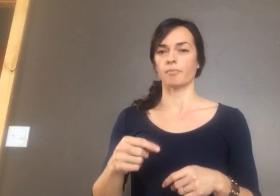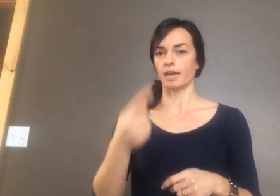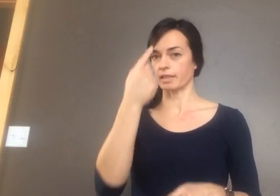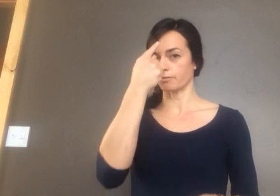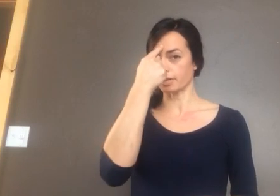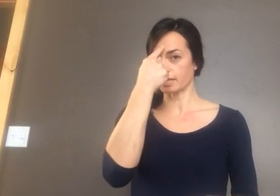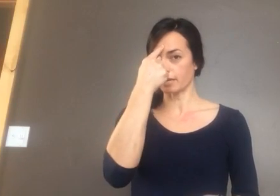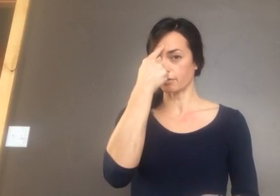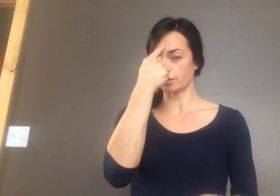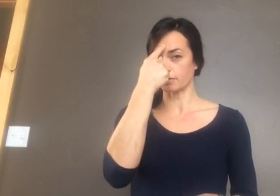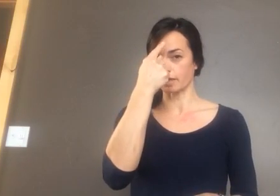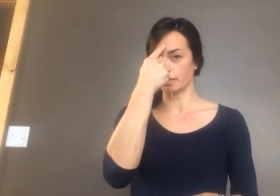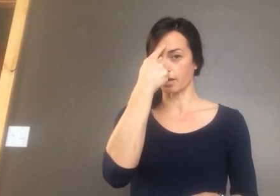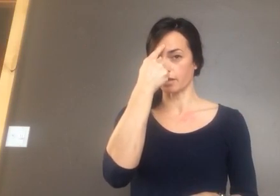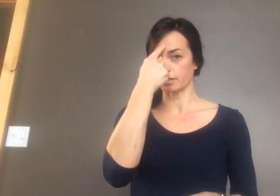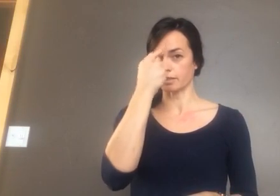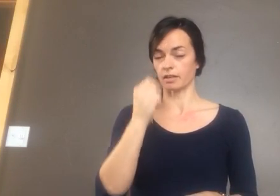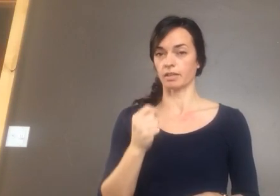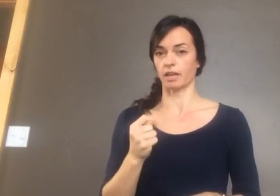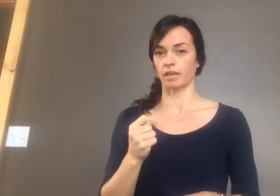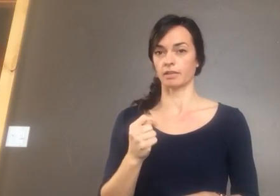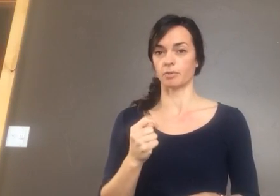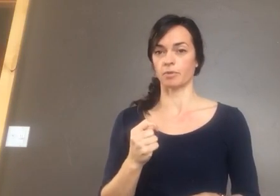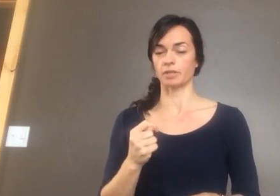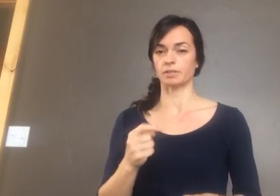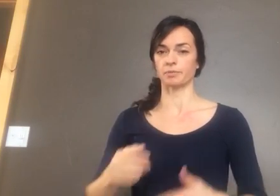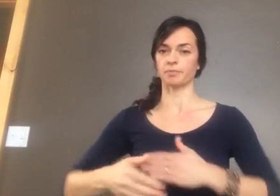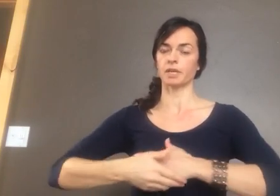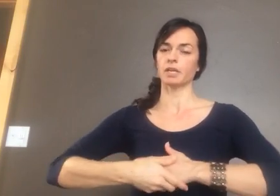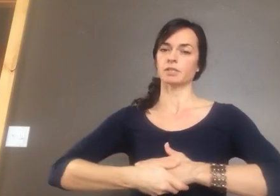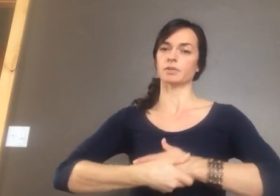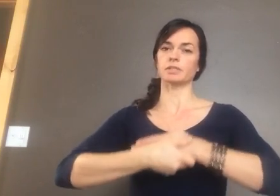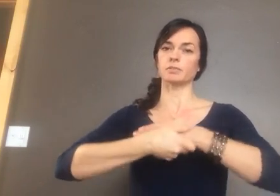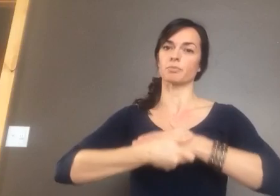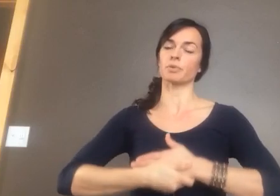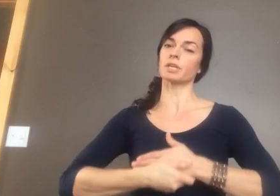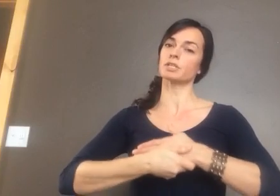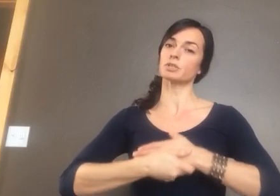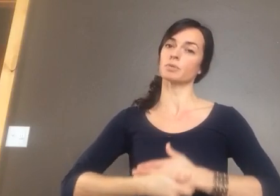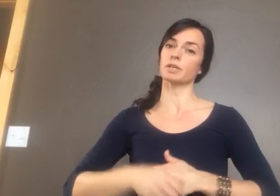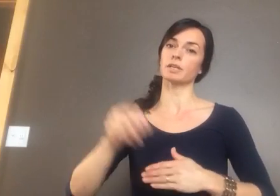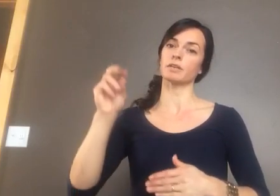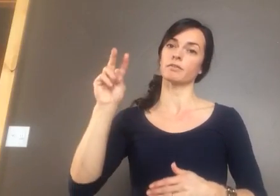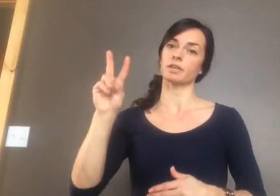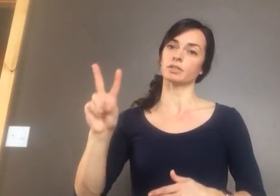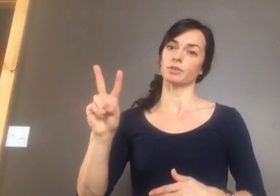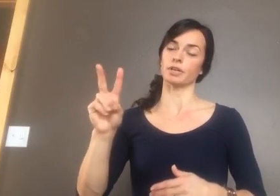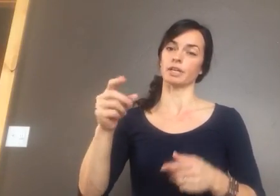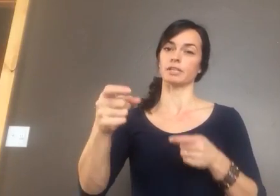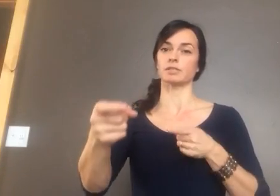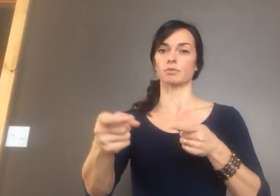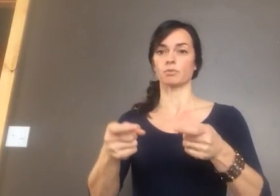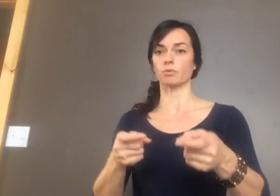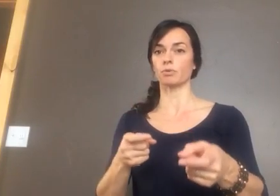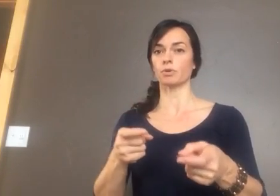And then for India, of course, we've got the dot on the head that we point to. So it's British Queen Victoria's rule